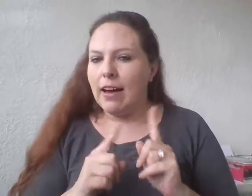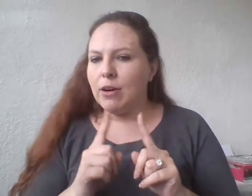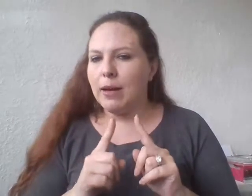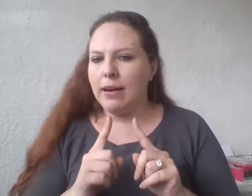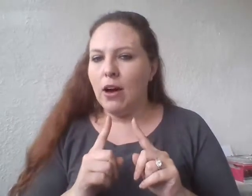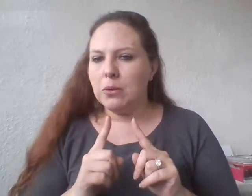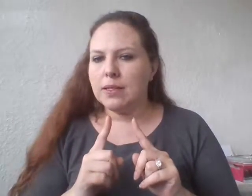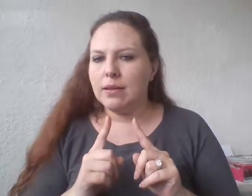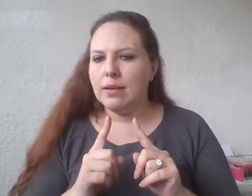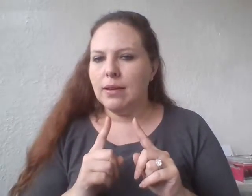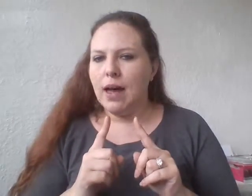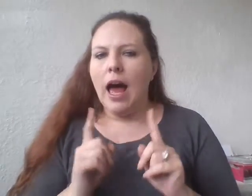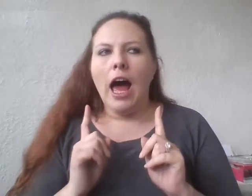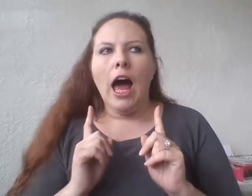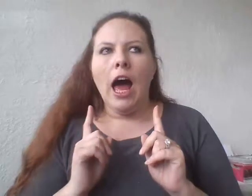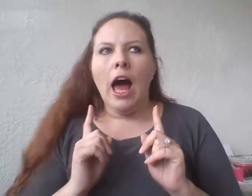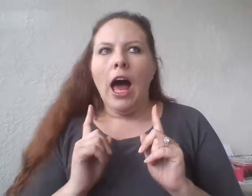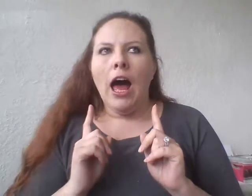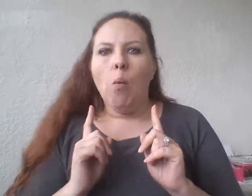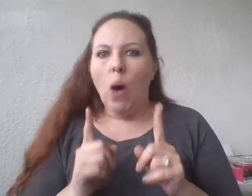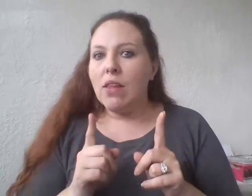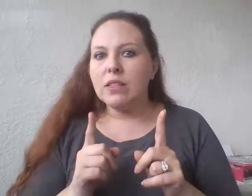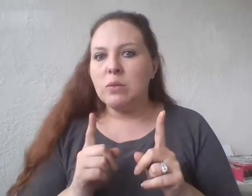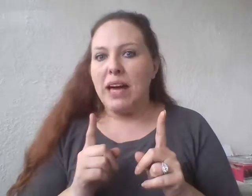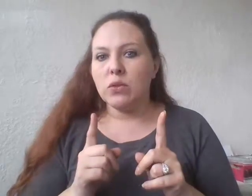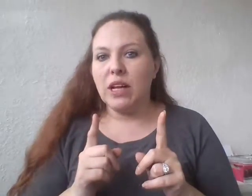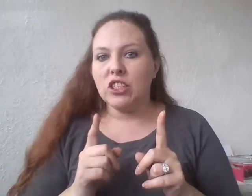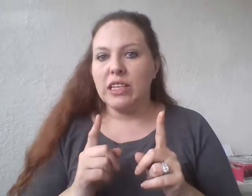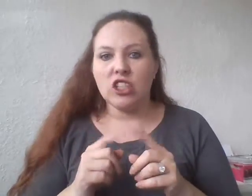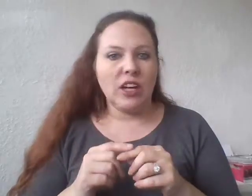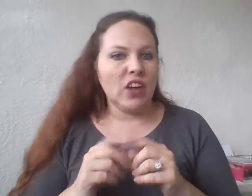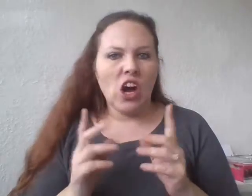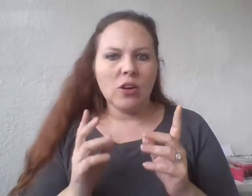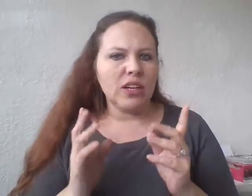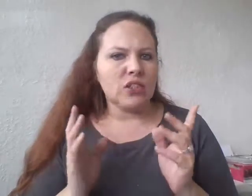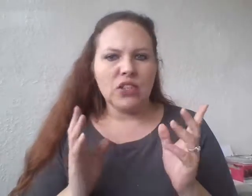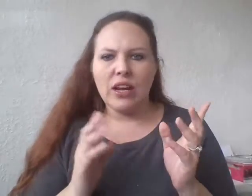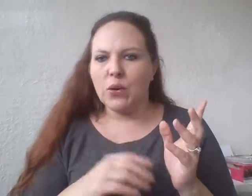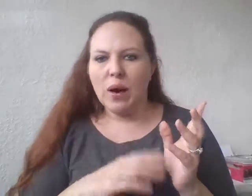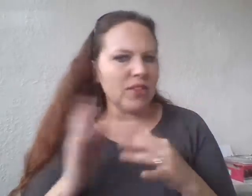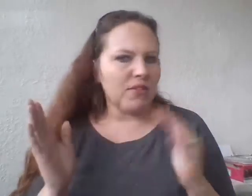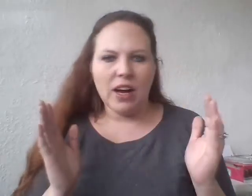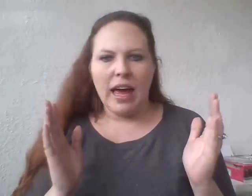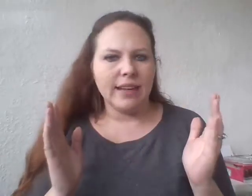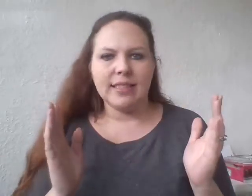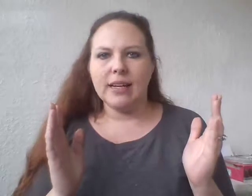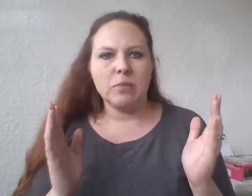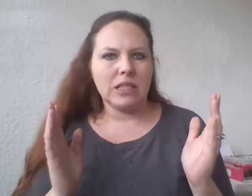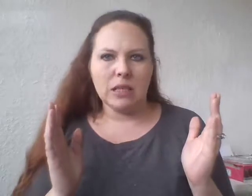everybody knows. So while this was passed through legislation, the Congress or Senate or whoever the fuck adds addendums to the